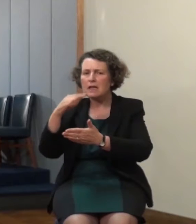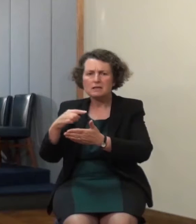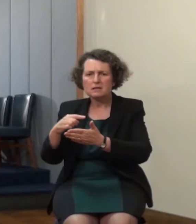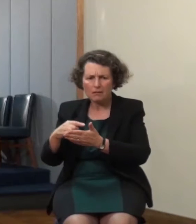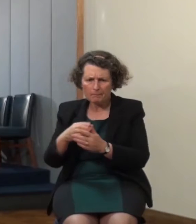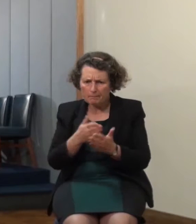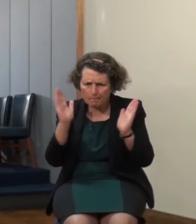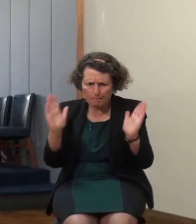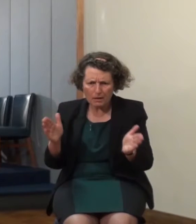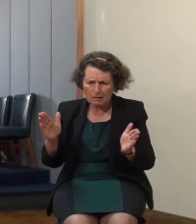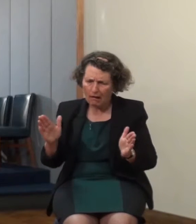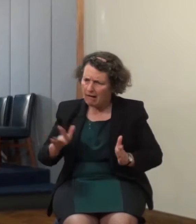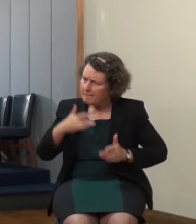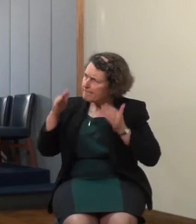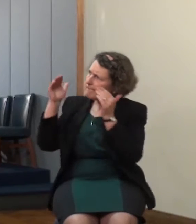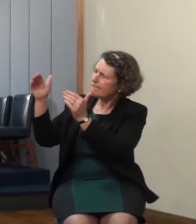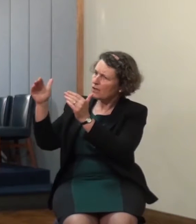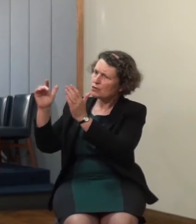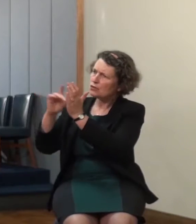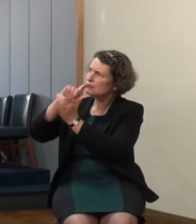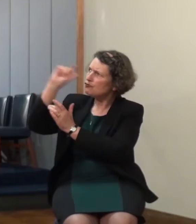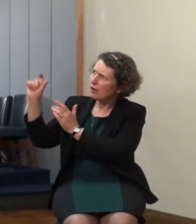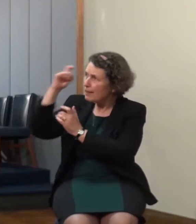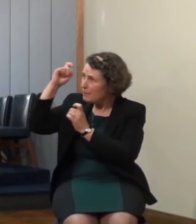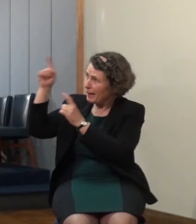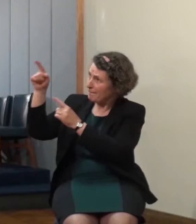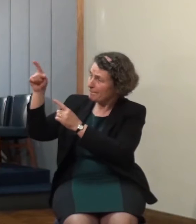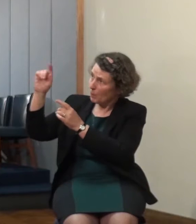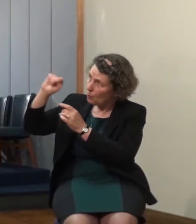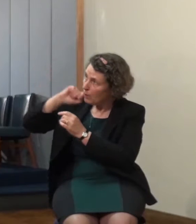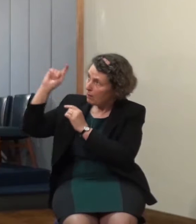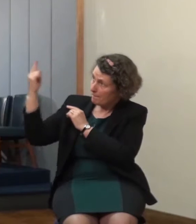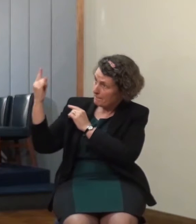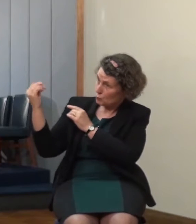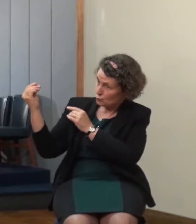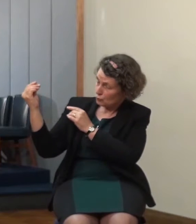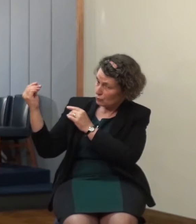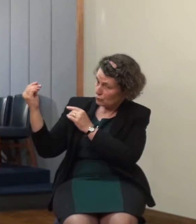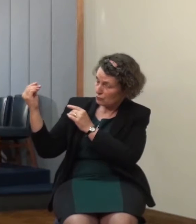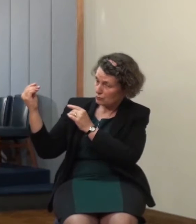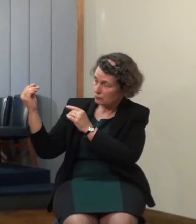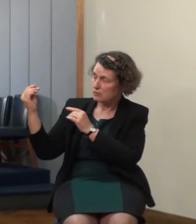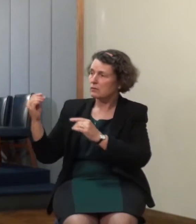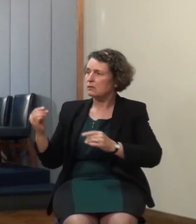might come at any time and they will come to him people who don't understand the Bible